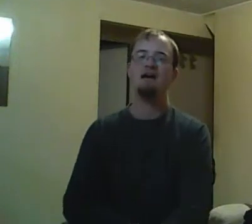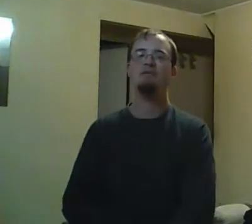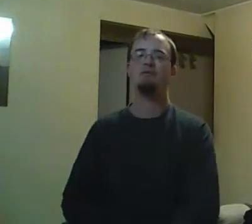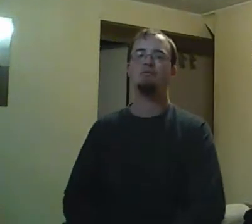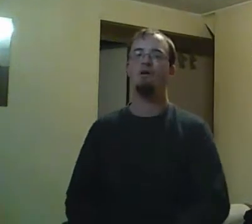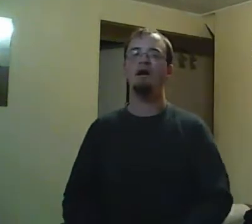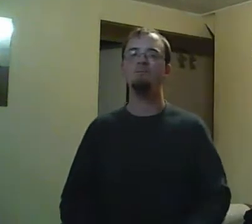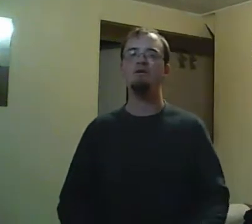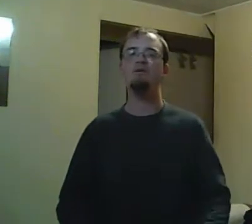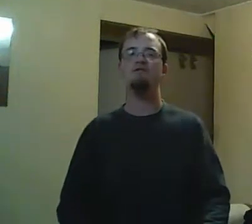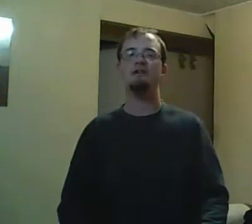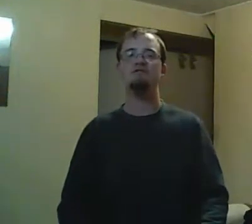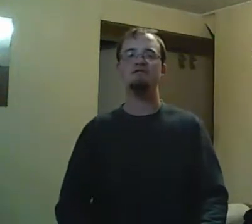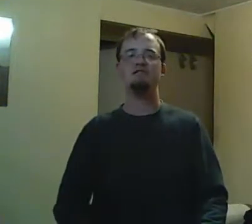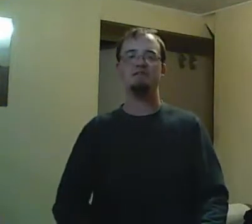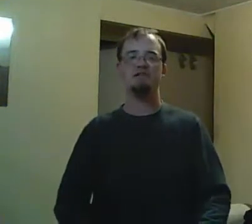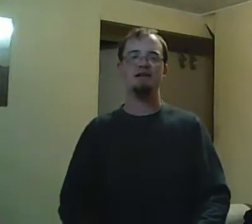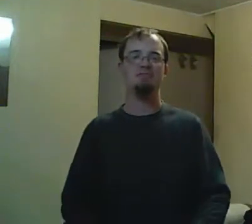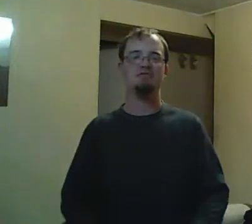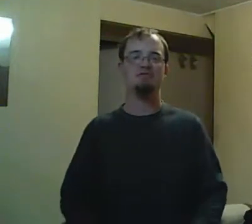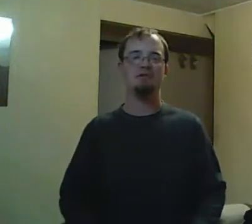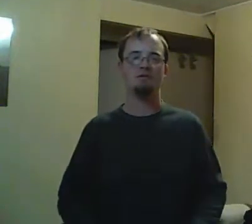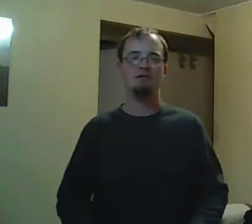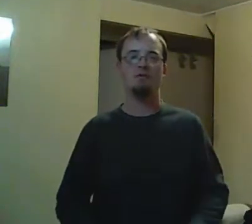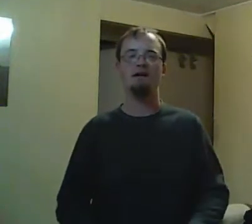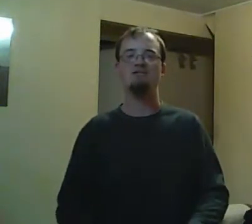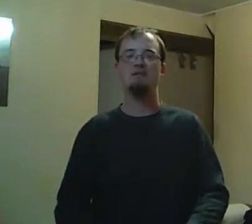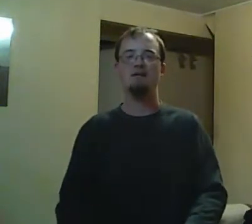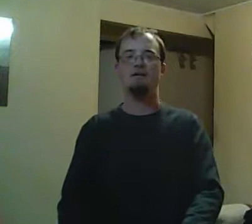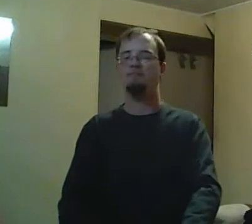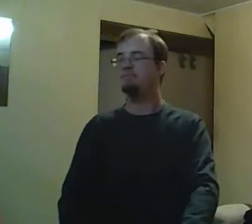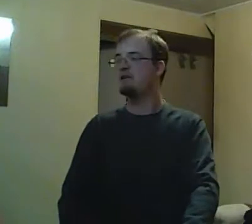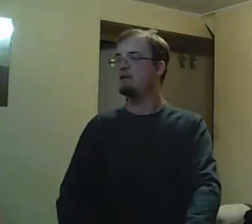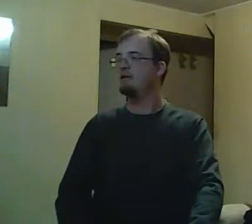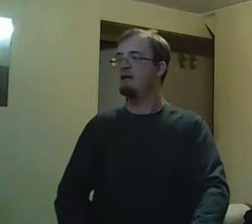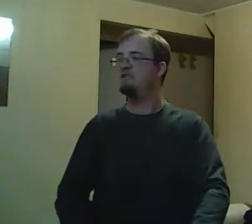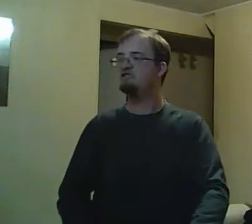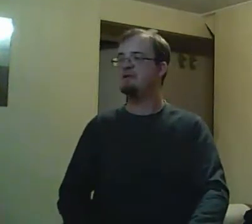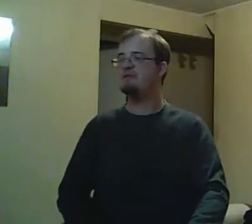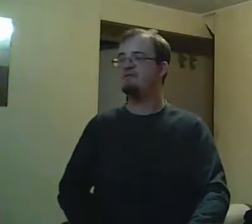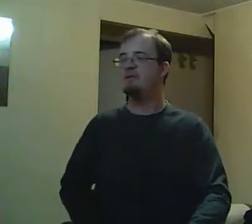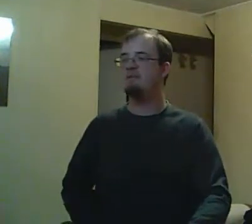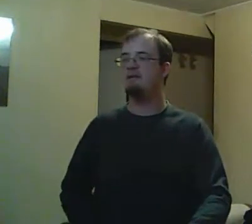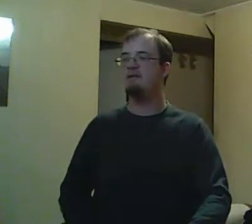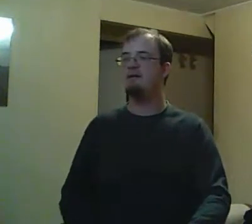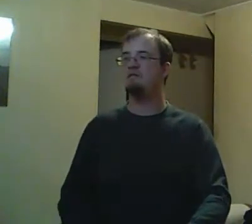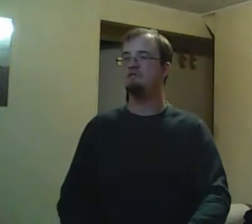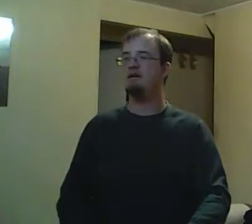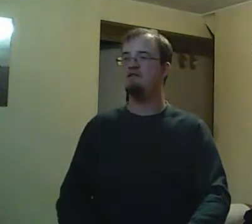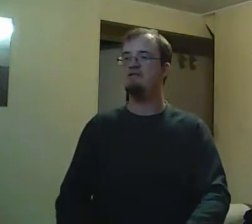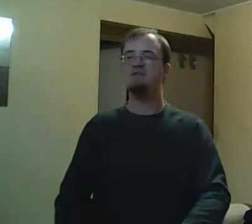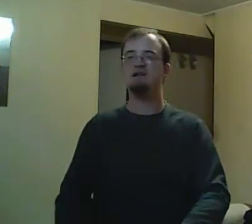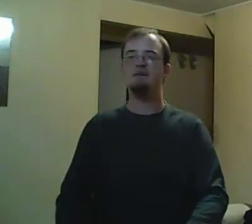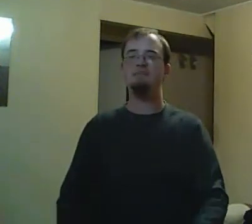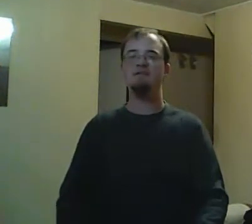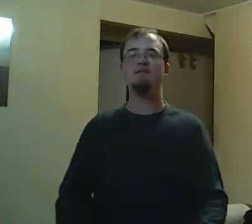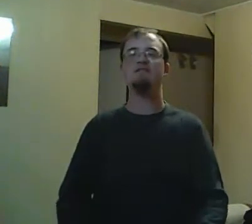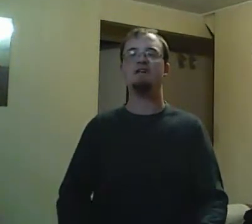plausible. Sean, for some reason. But, of course, I mean, Radich had it in for Sean. He basically blamed Sean